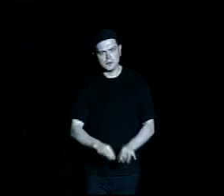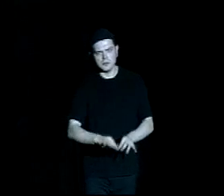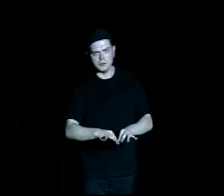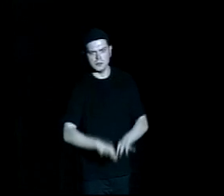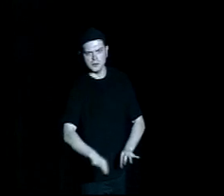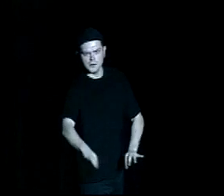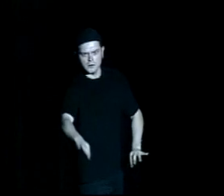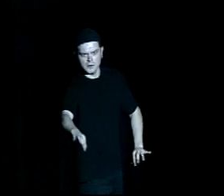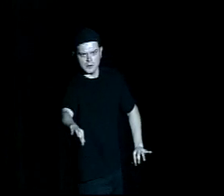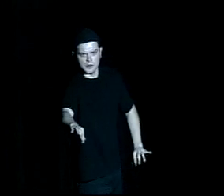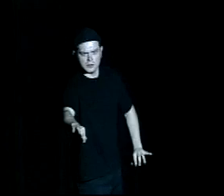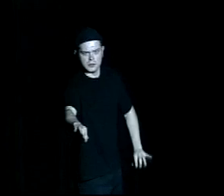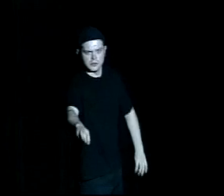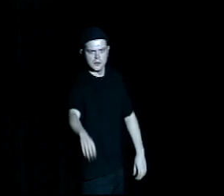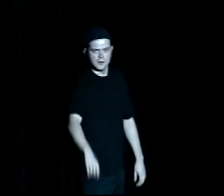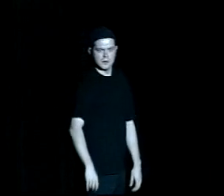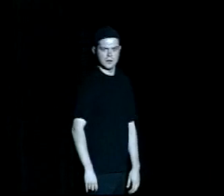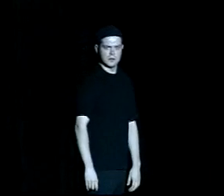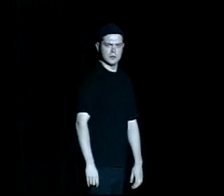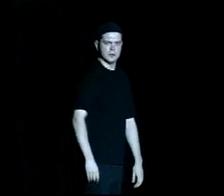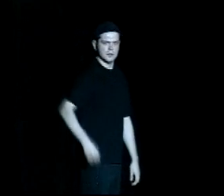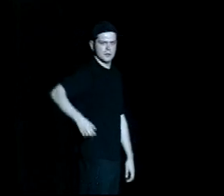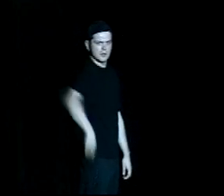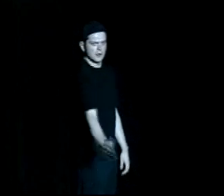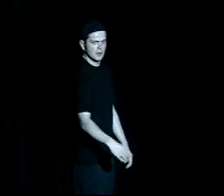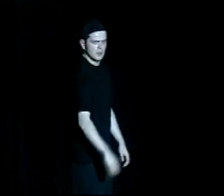Torn You're a little late You're a little